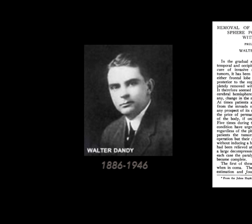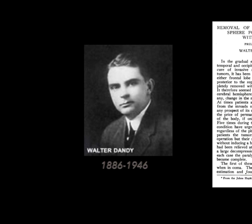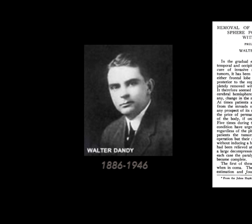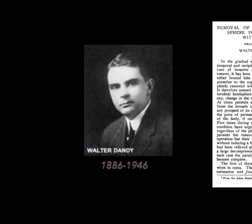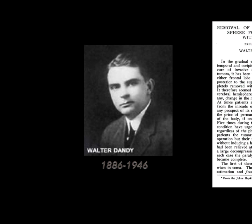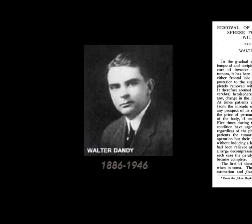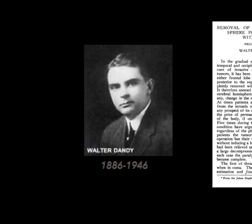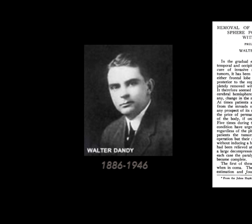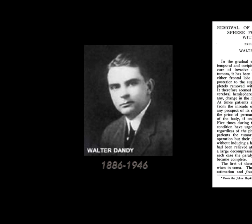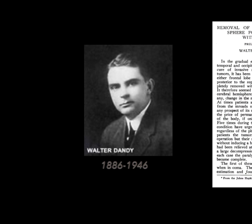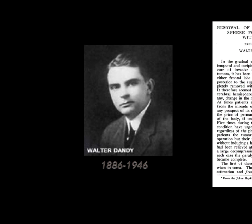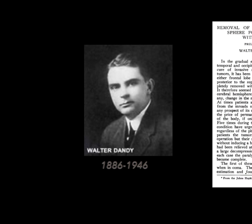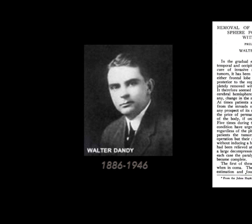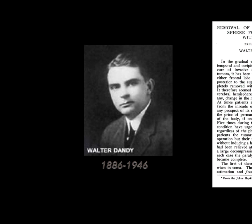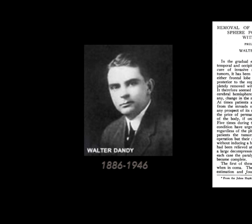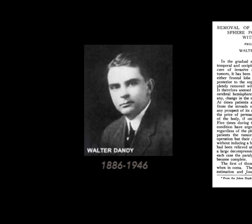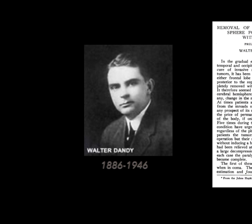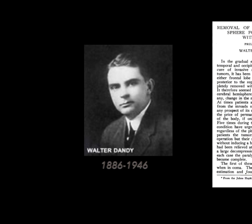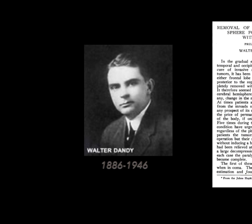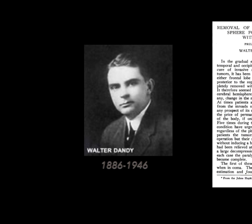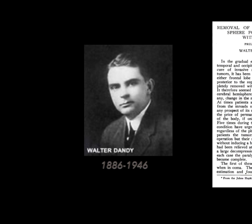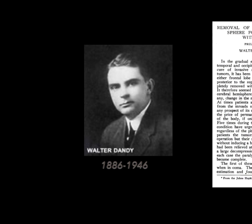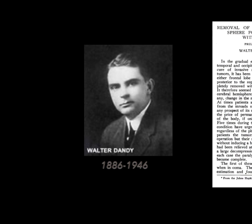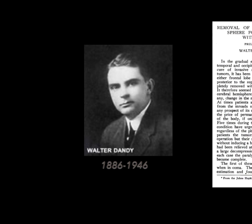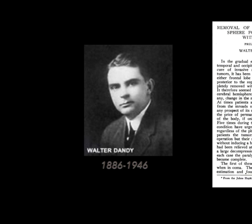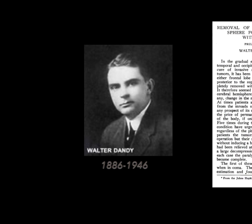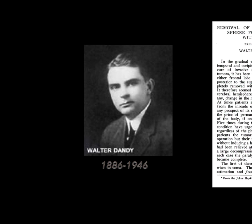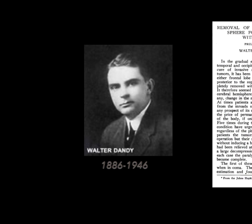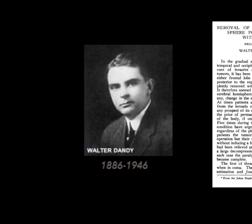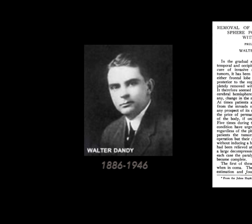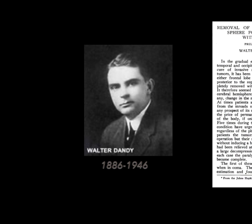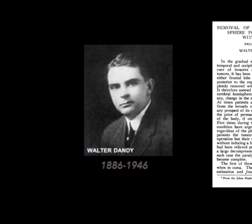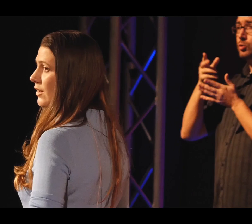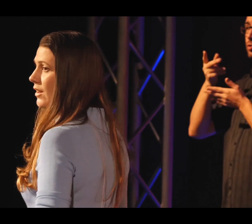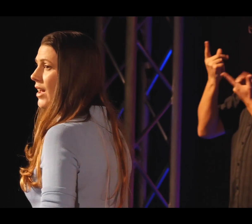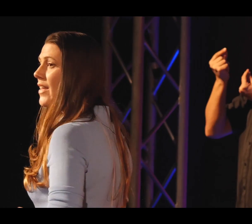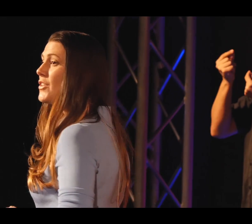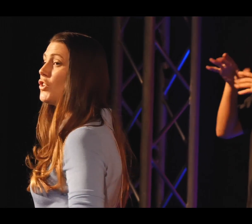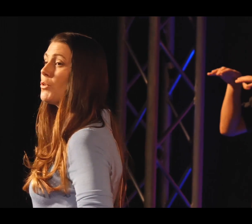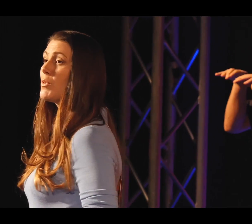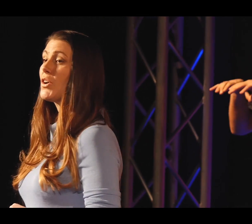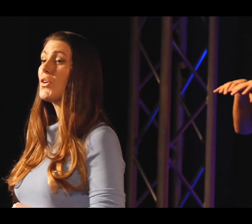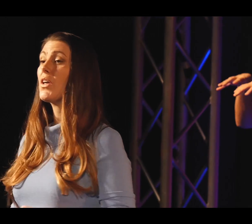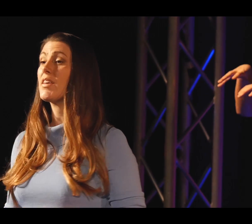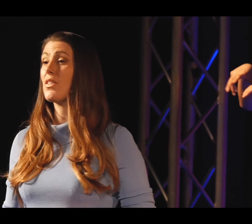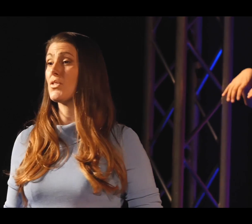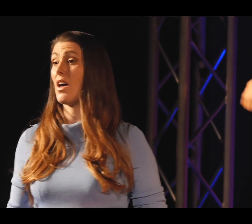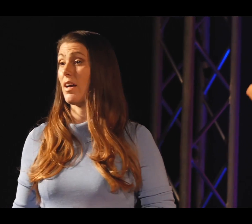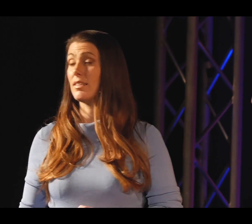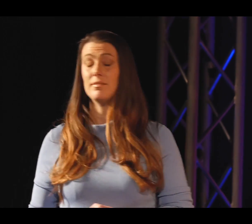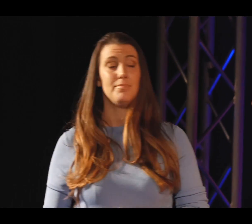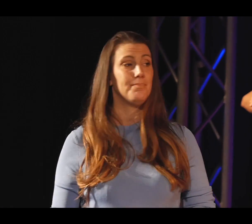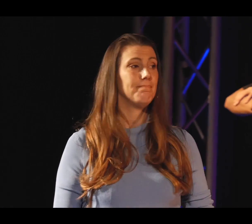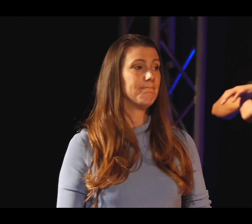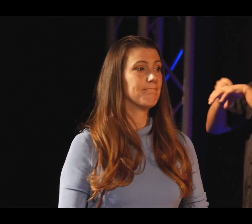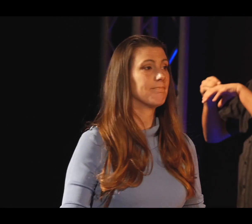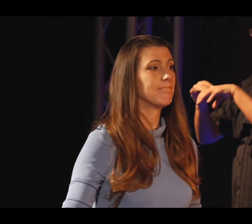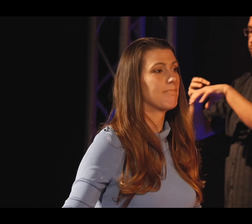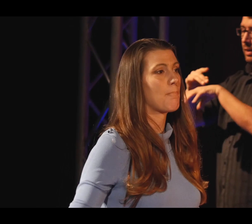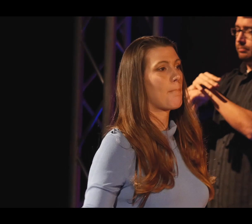had a brain cancer on the right side of their brain, he took out the entire right hemisphere, and the tumor recurred on the other side.